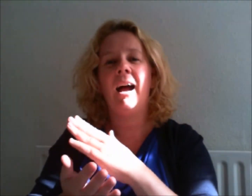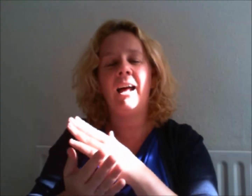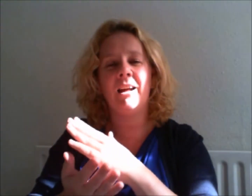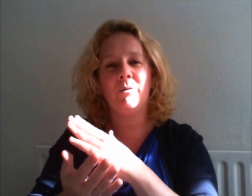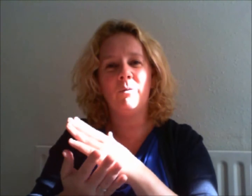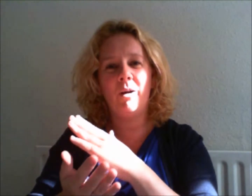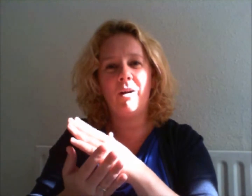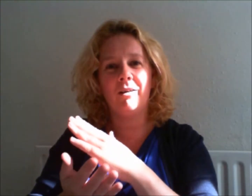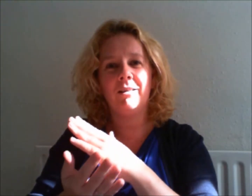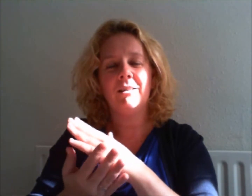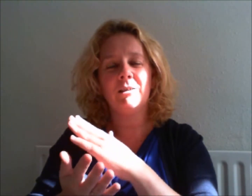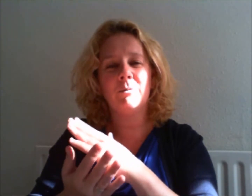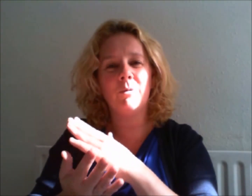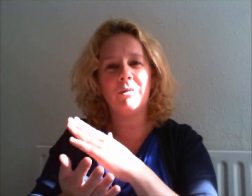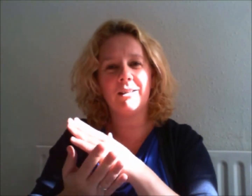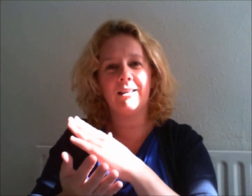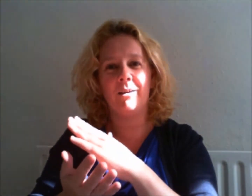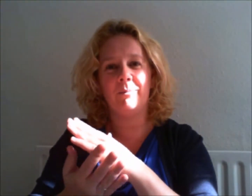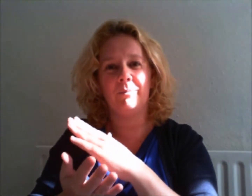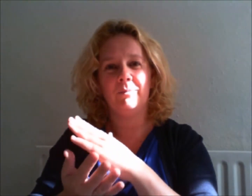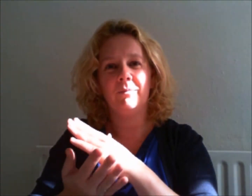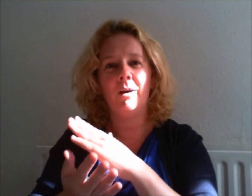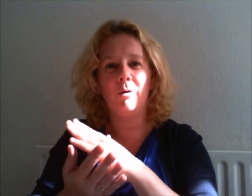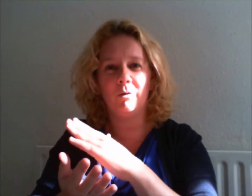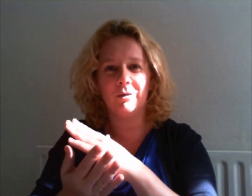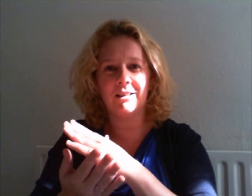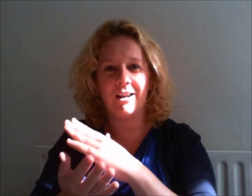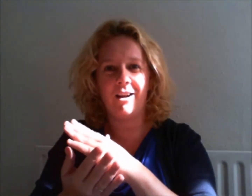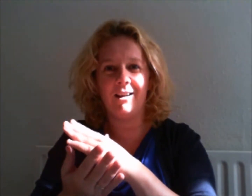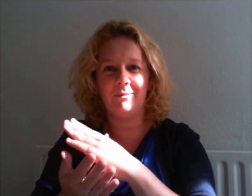And I work towards them all the time.